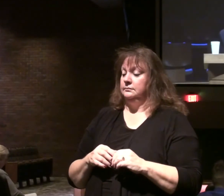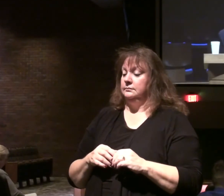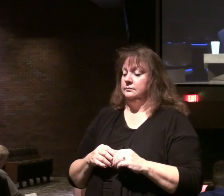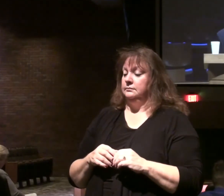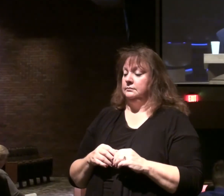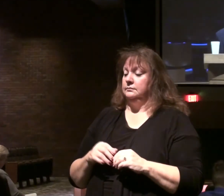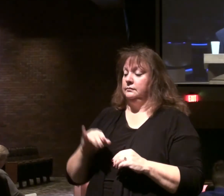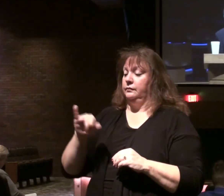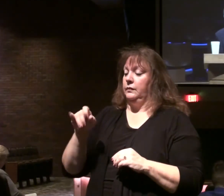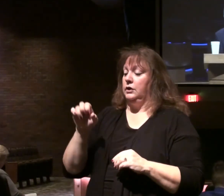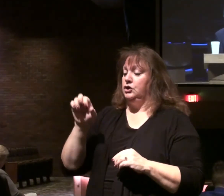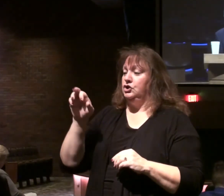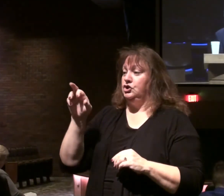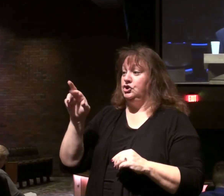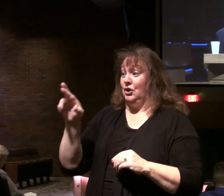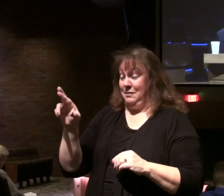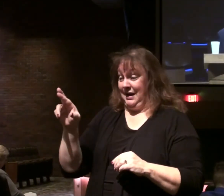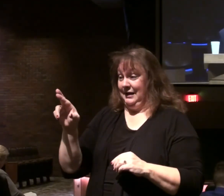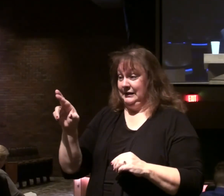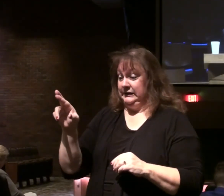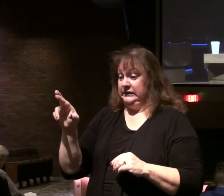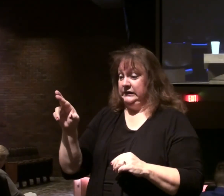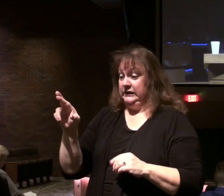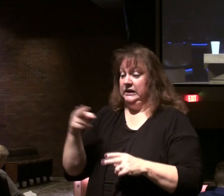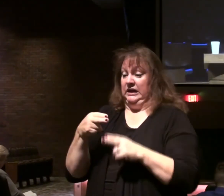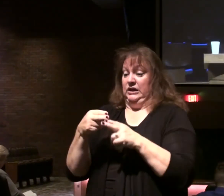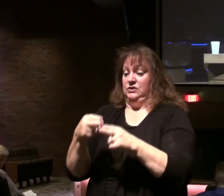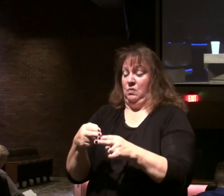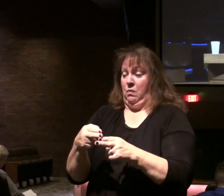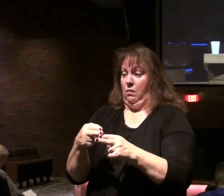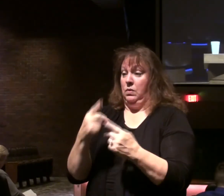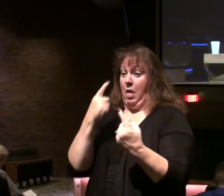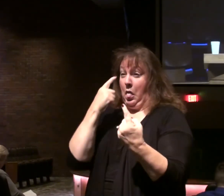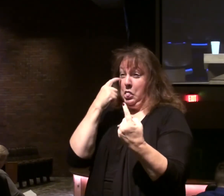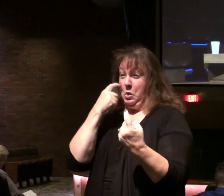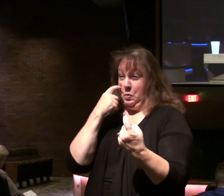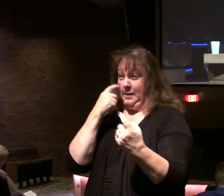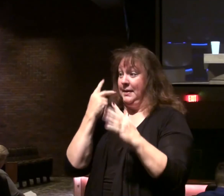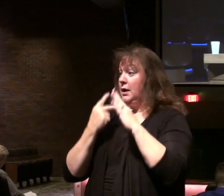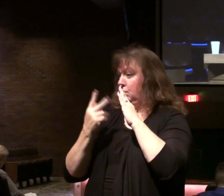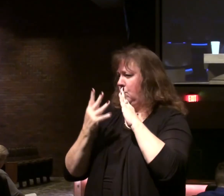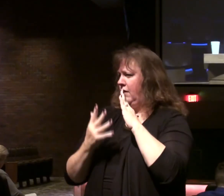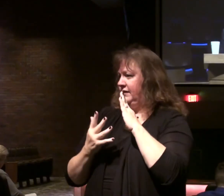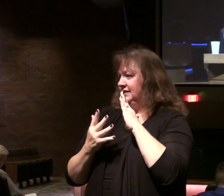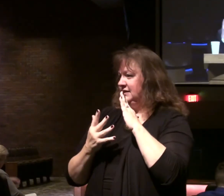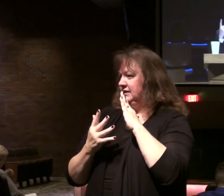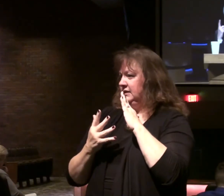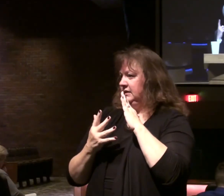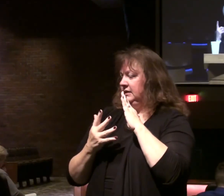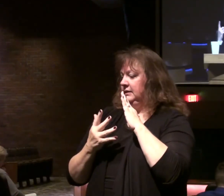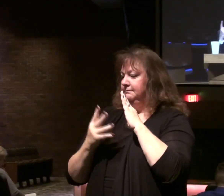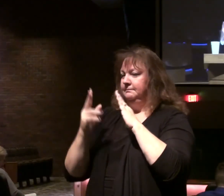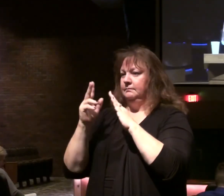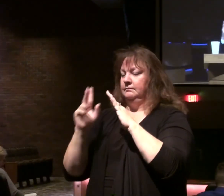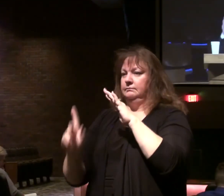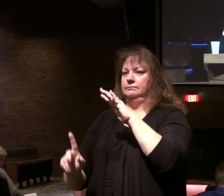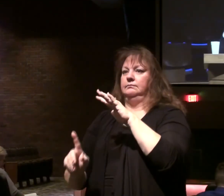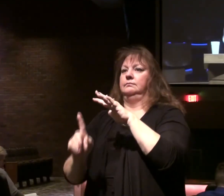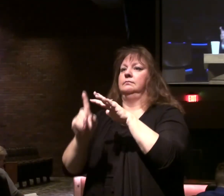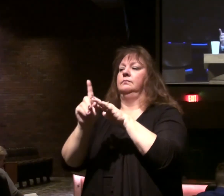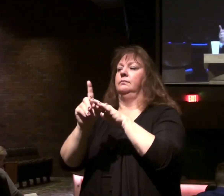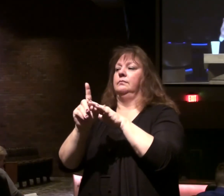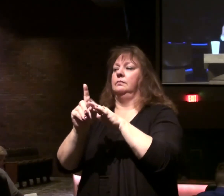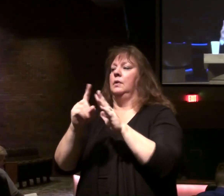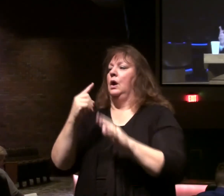And Jeremiah. There's a reason he's called the weeping prophet. The appearance of a prophet in Israel. Israel